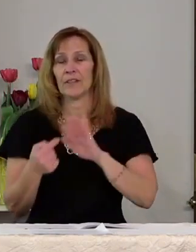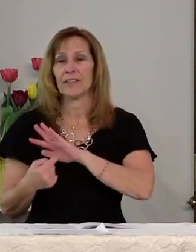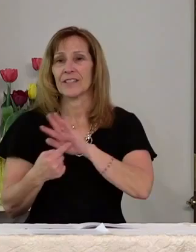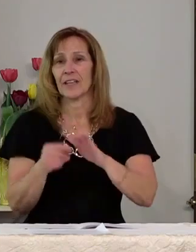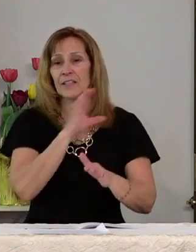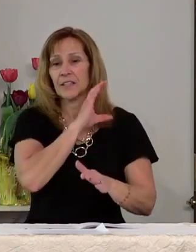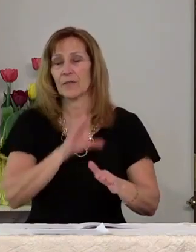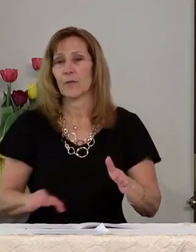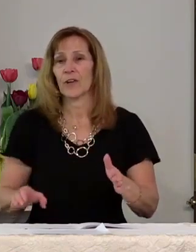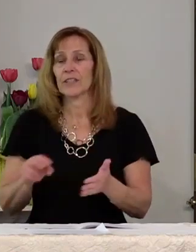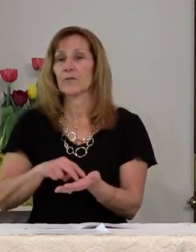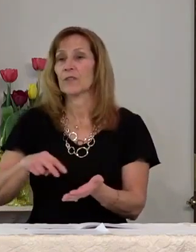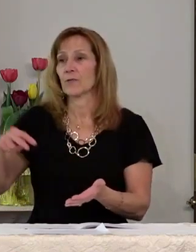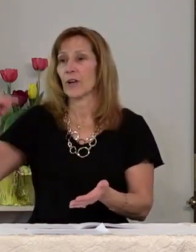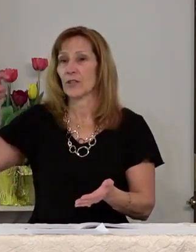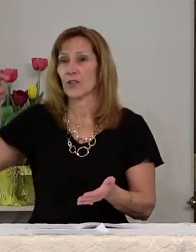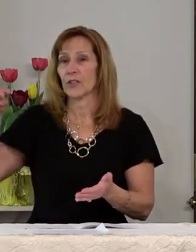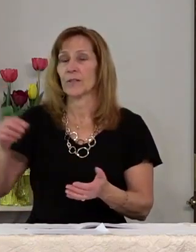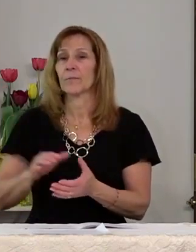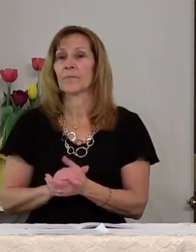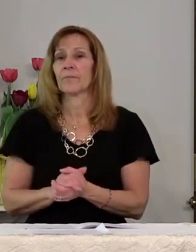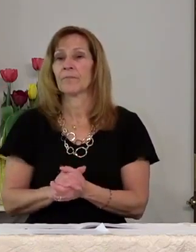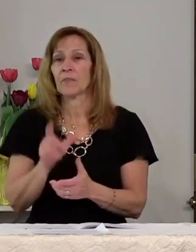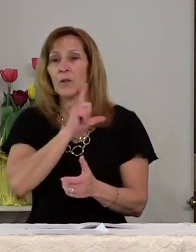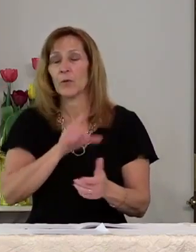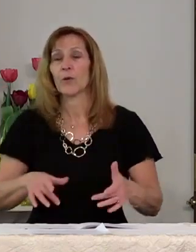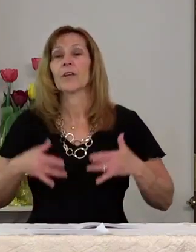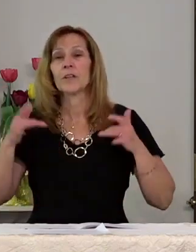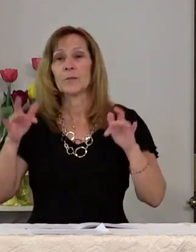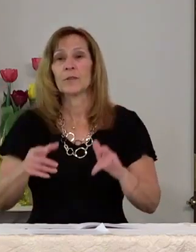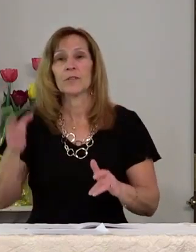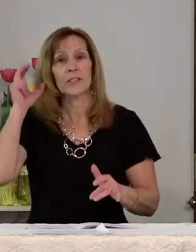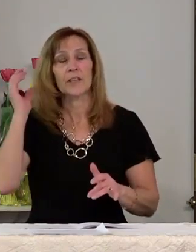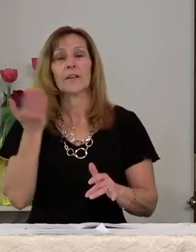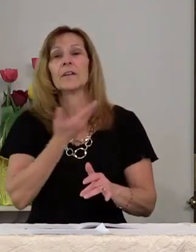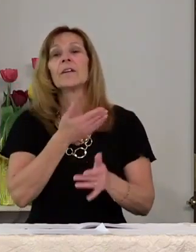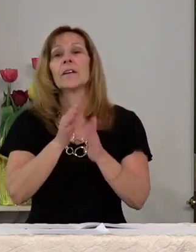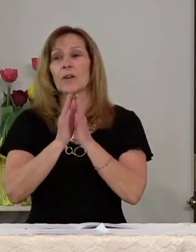of Christ's resurrection lord in your mercy